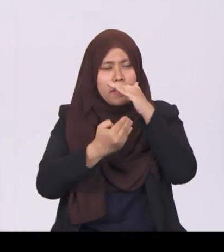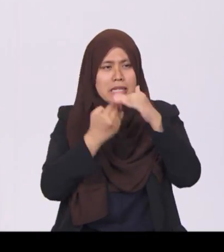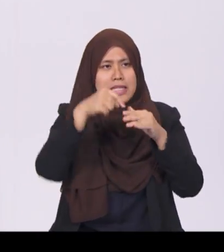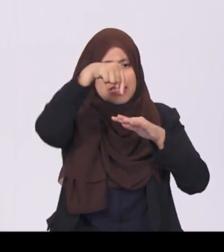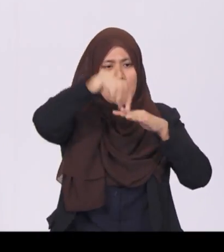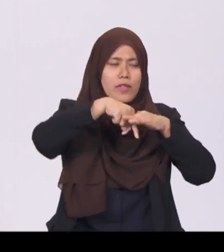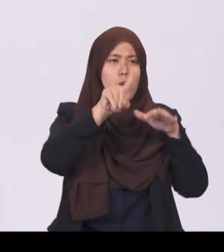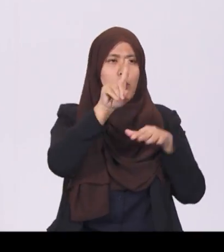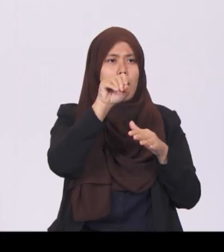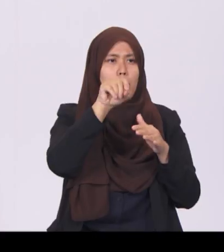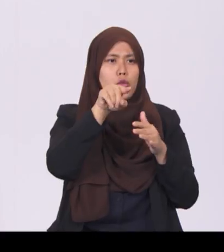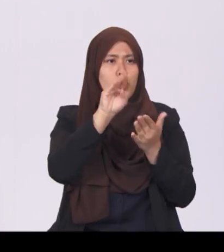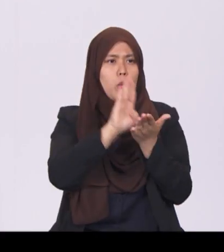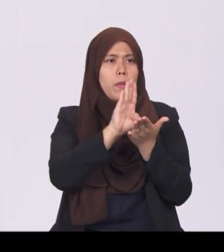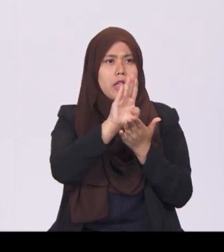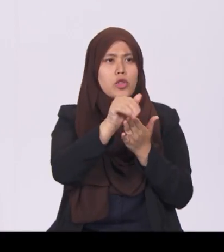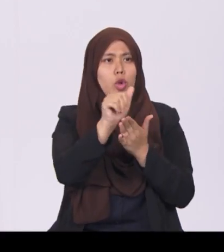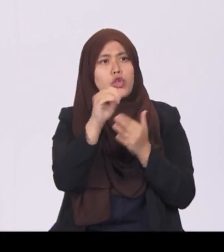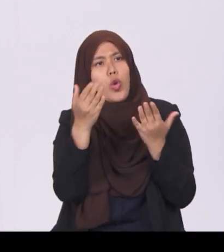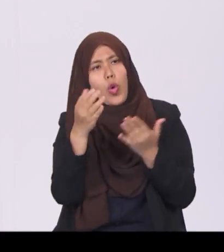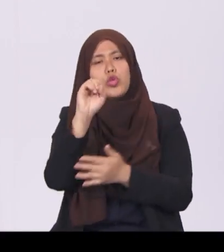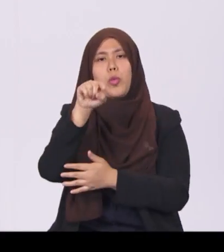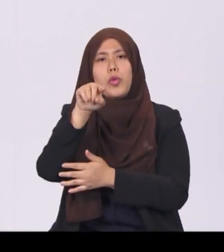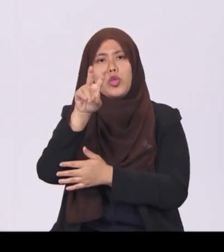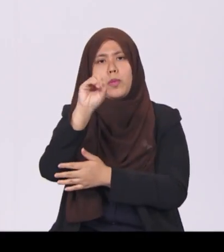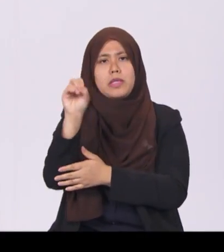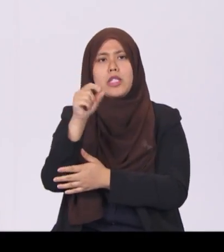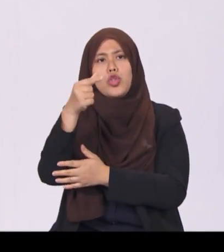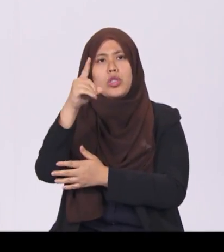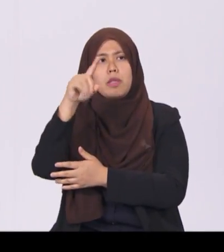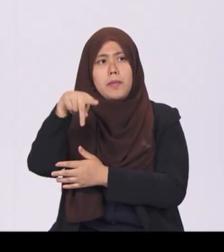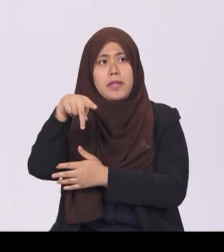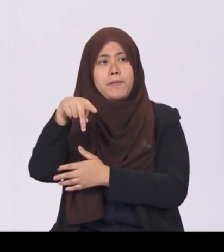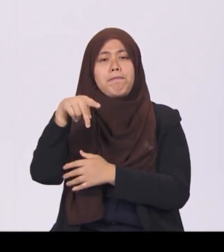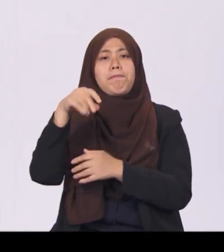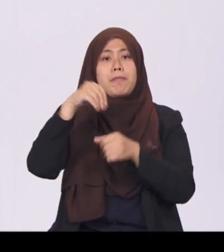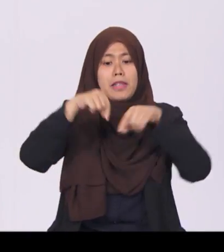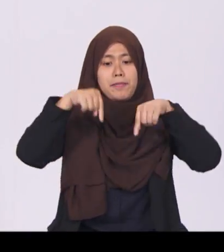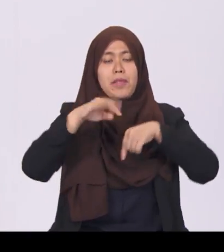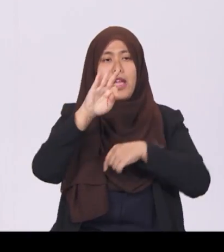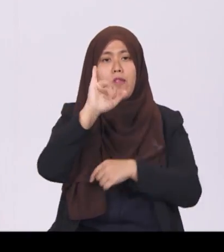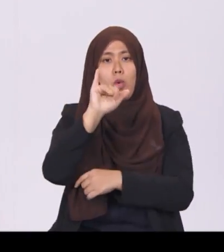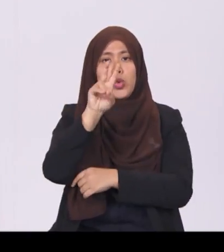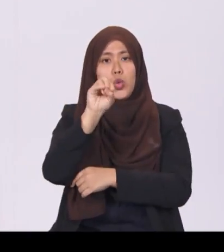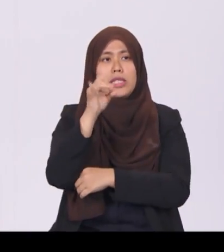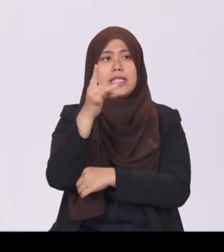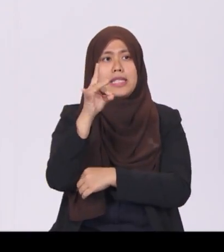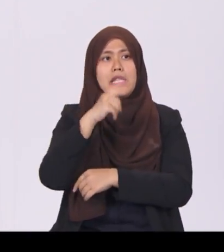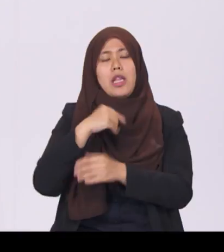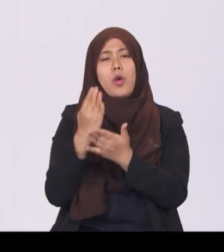of GDP. In FY 2018, our budget position will remain expansionary.